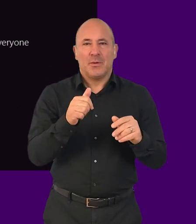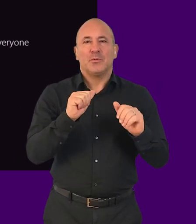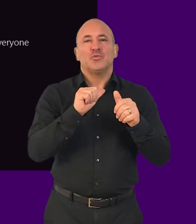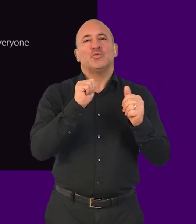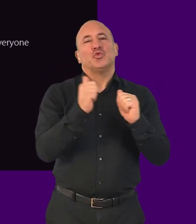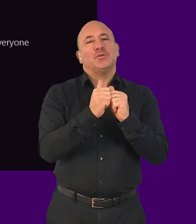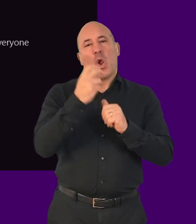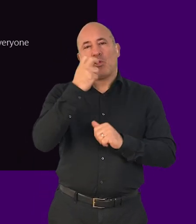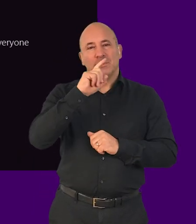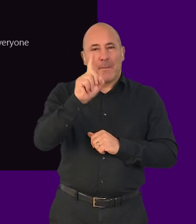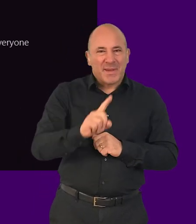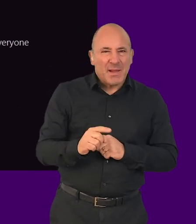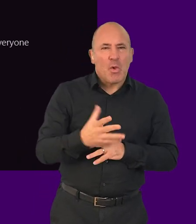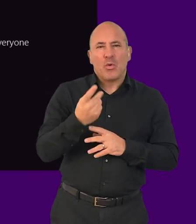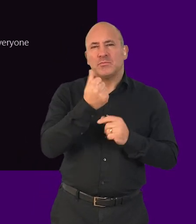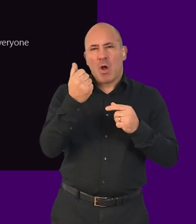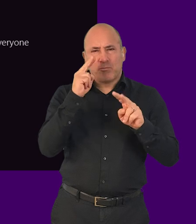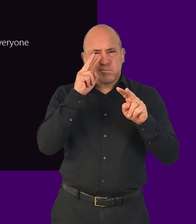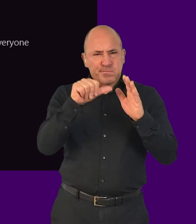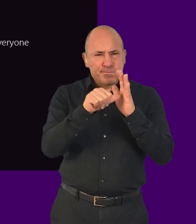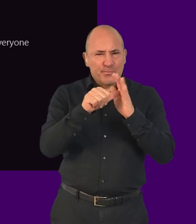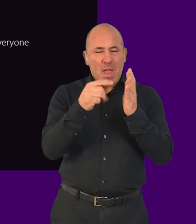sight conditions such as macular degeneration.